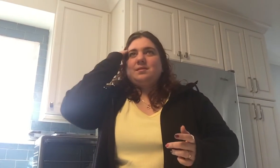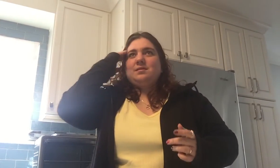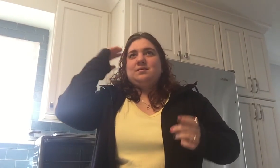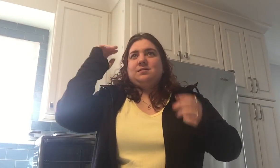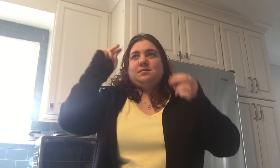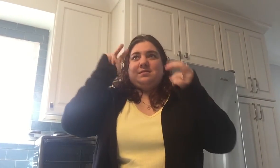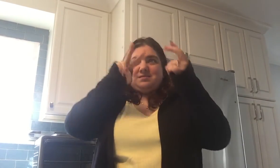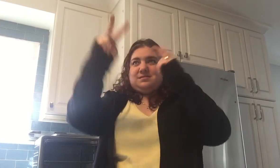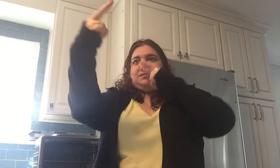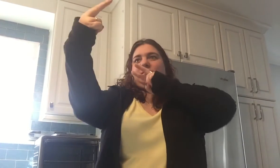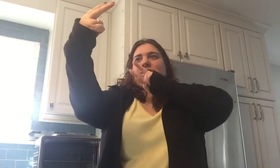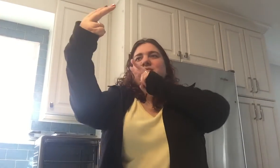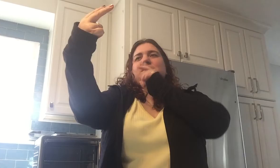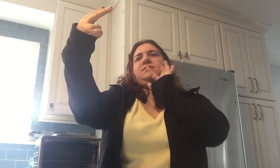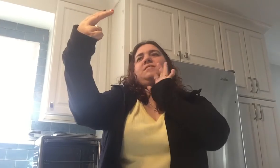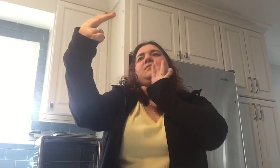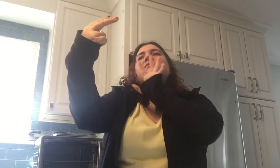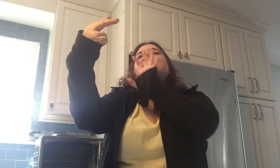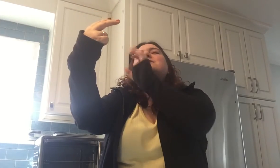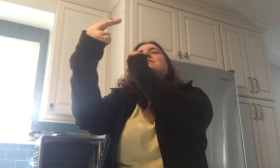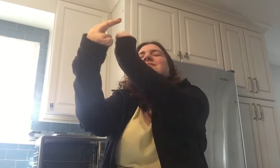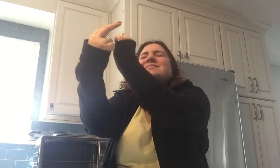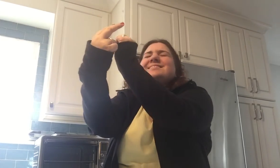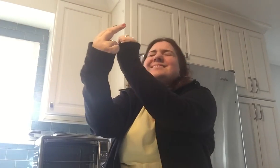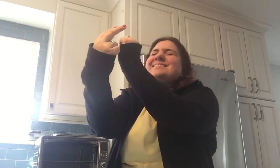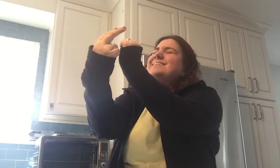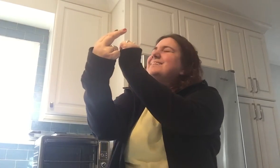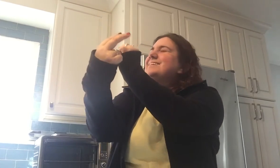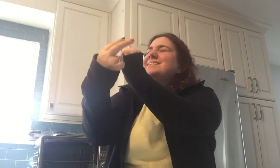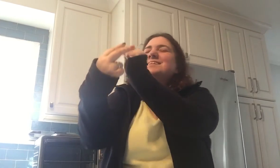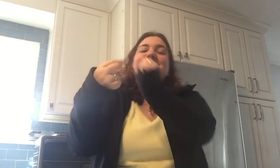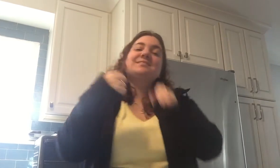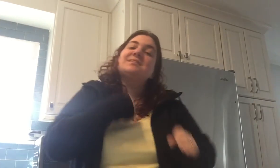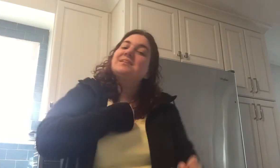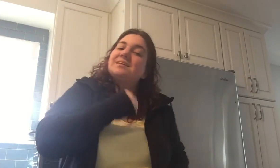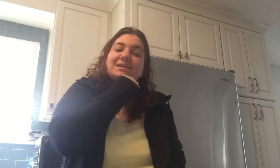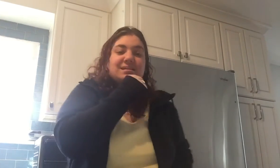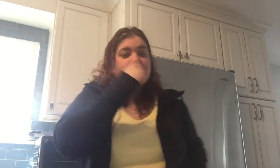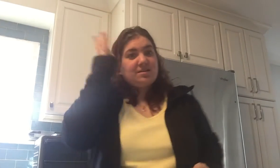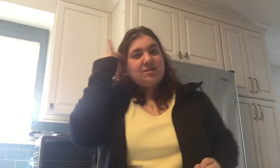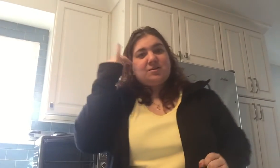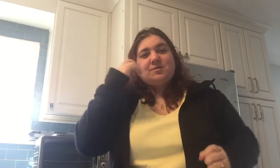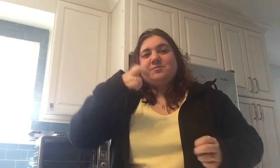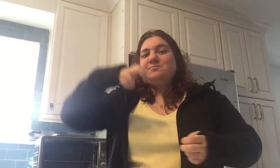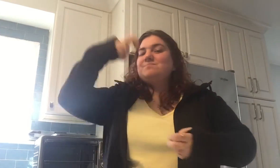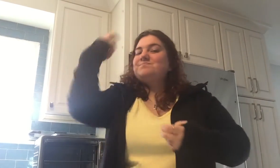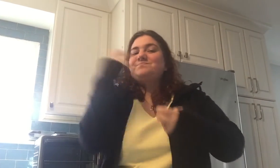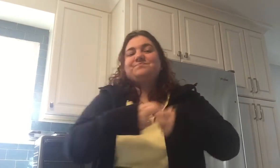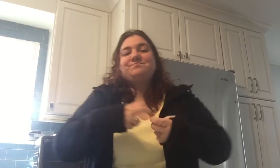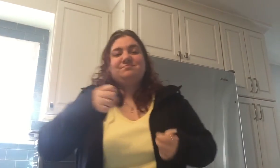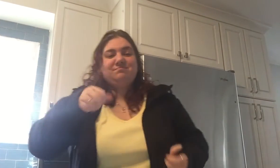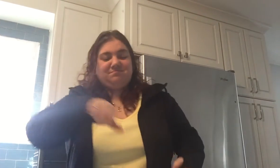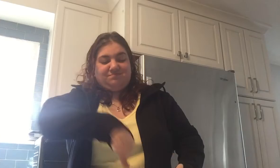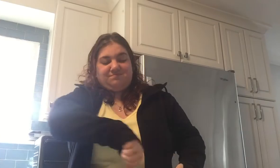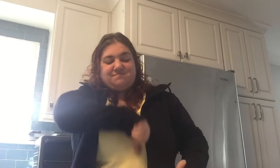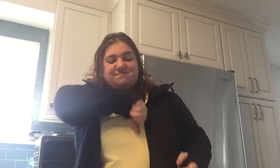needed to know was in your eyes I don't know why it's so hard to